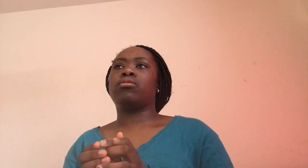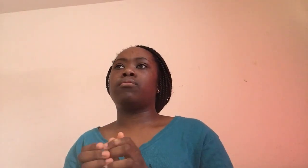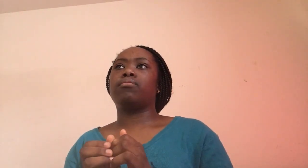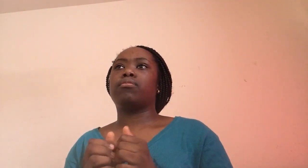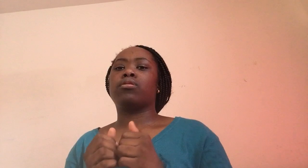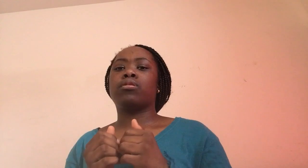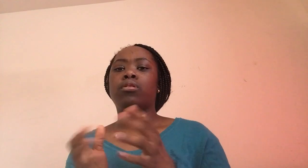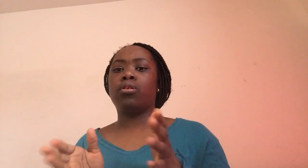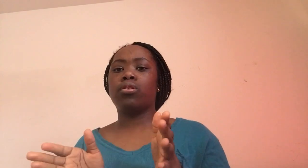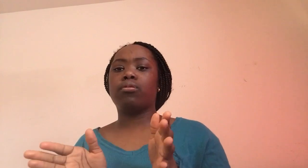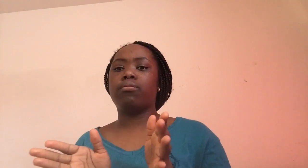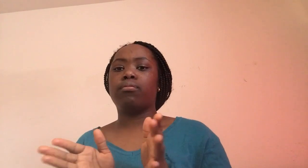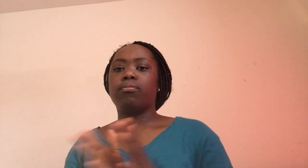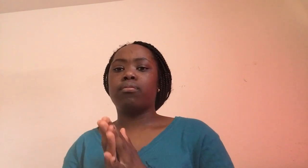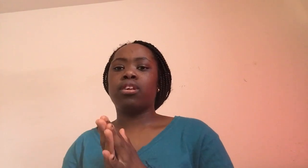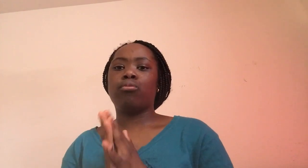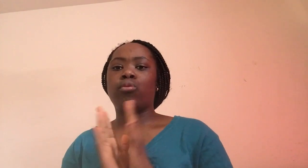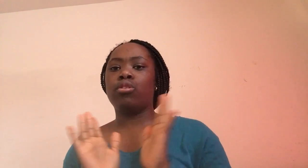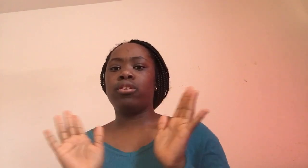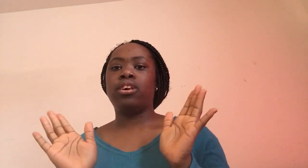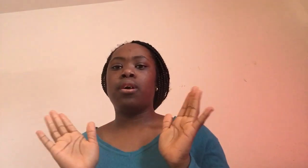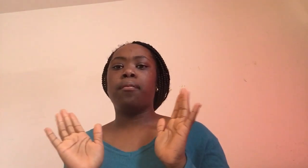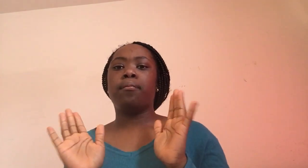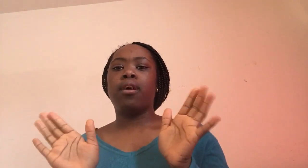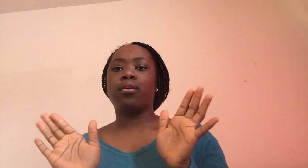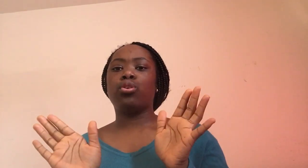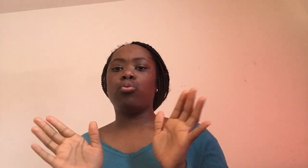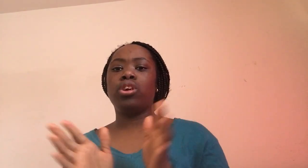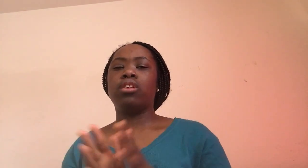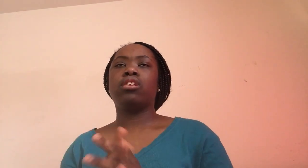cook because we are doing ball curing.